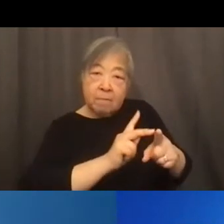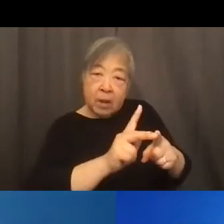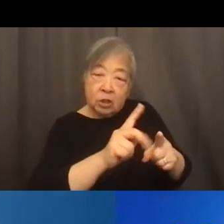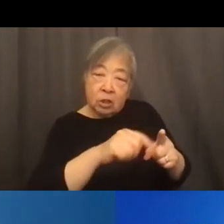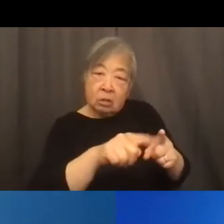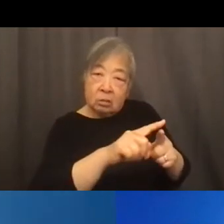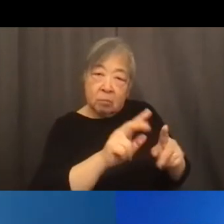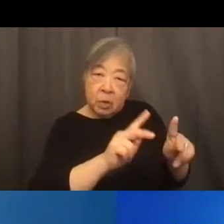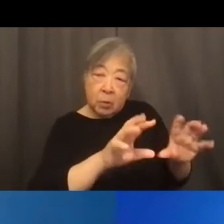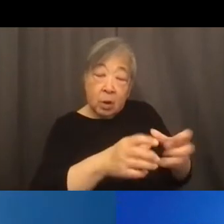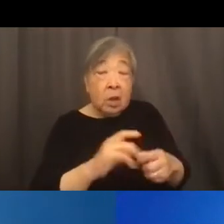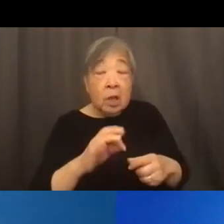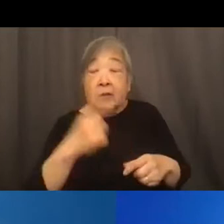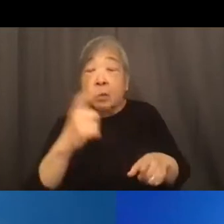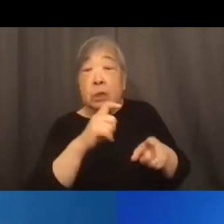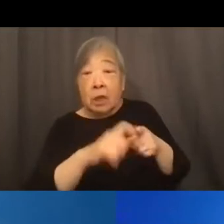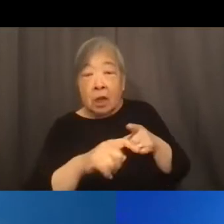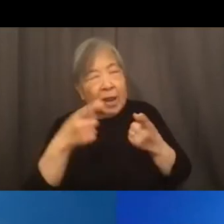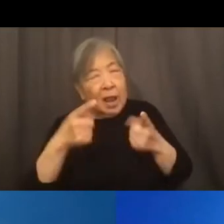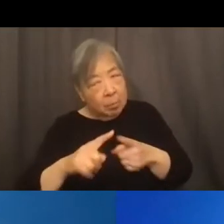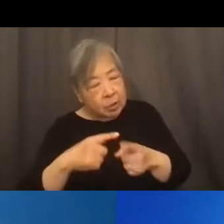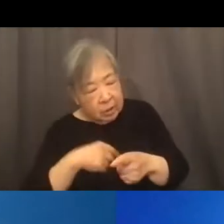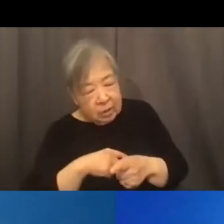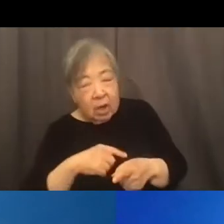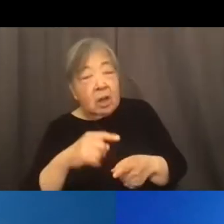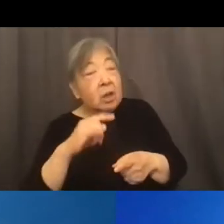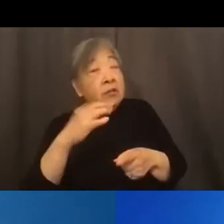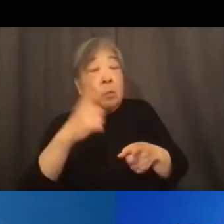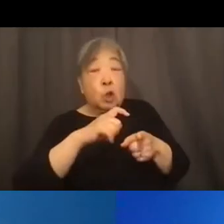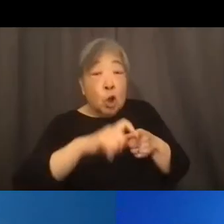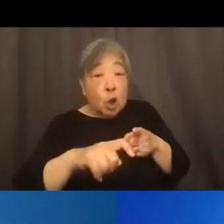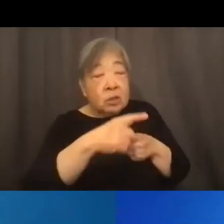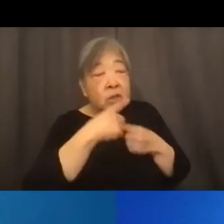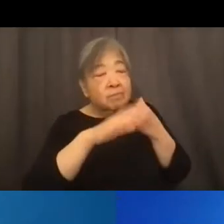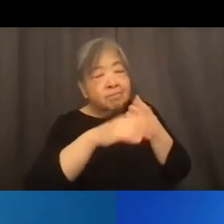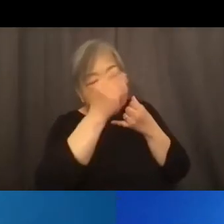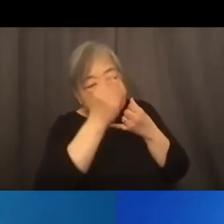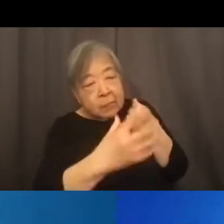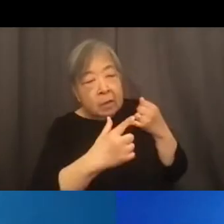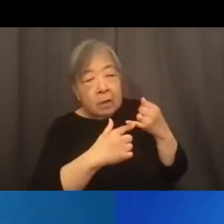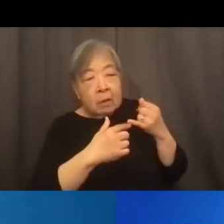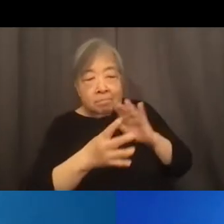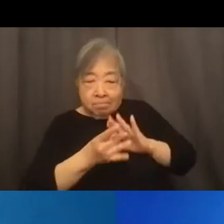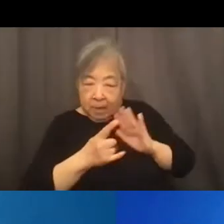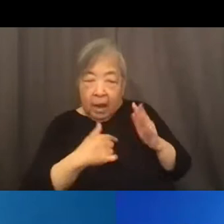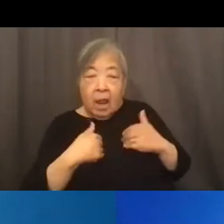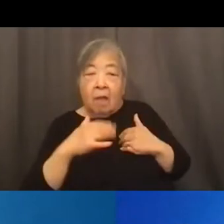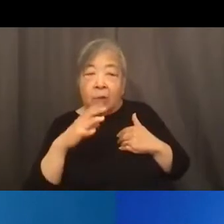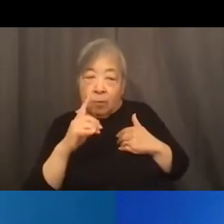if someone calls you up and we had to deal with this too and says hey you know I have COVID-19 I'd like to come down to the open house